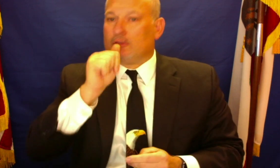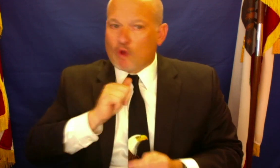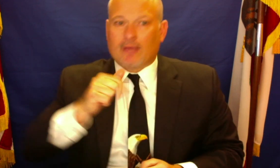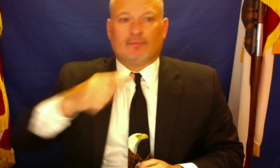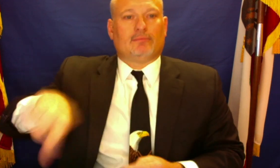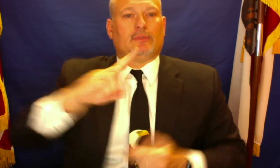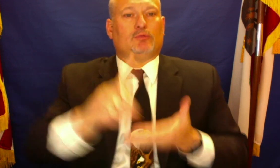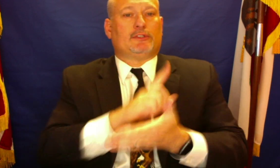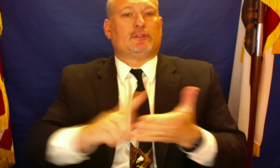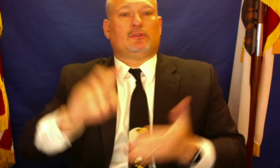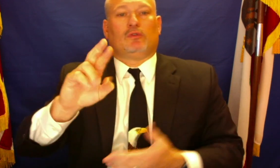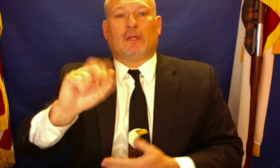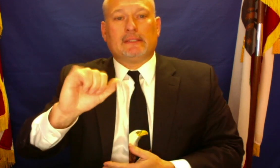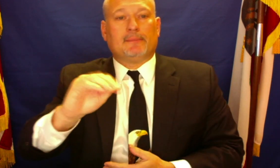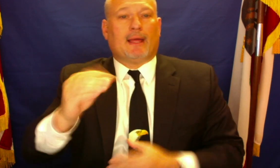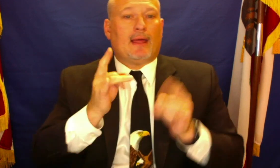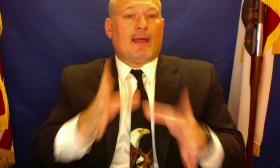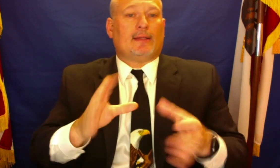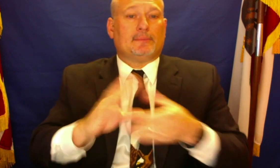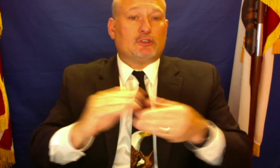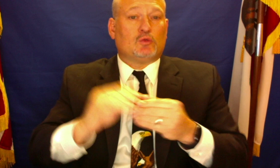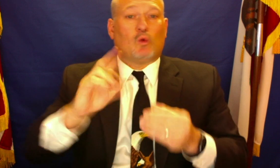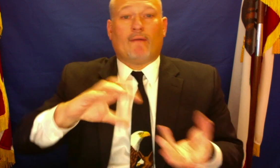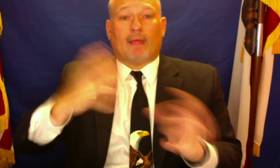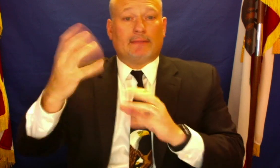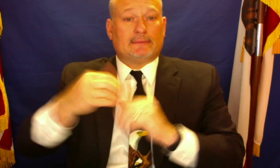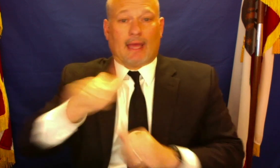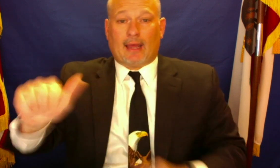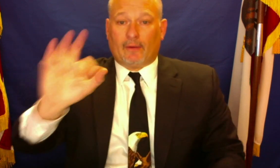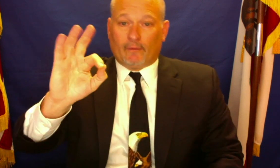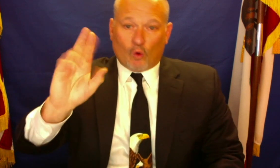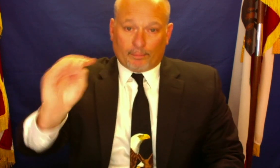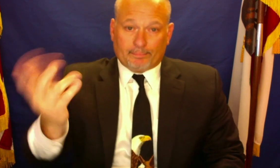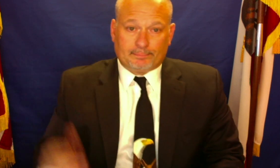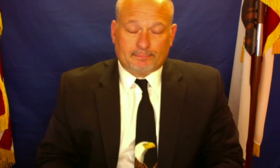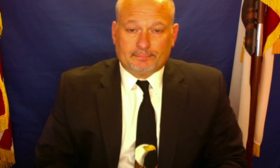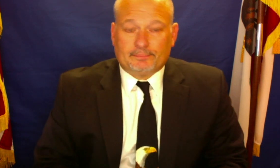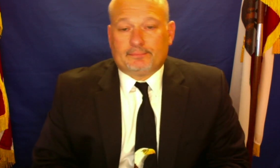tolerate discrimination, racism, hate speech, or violence of any kind of form.